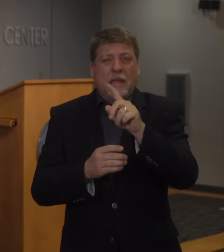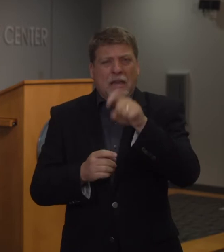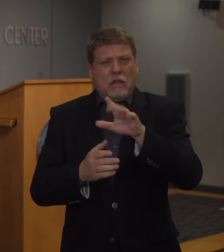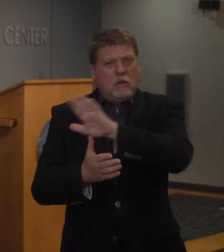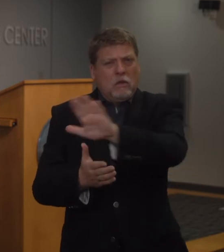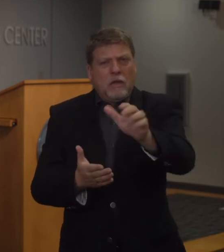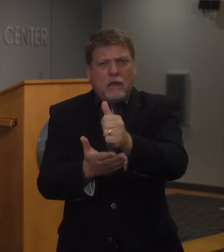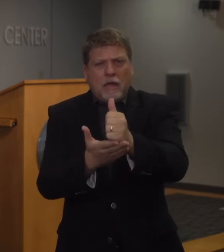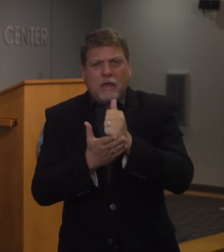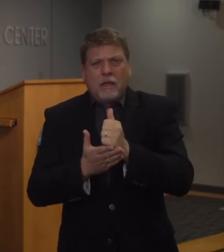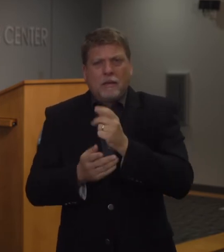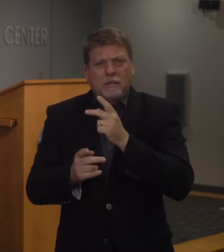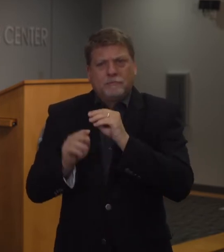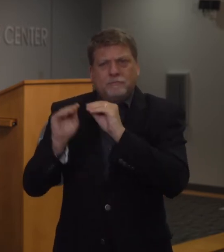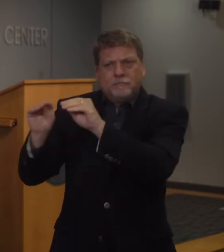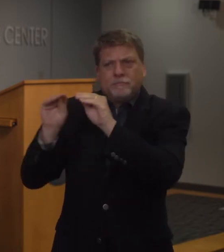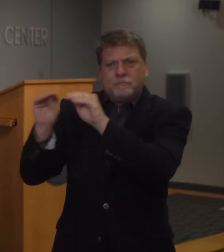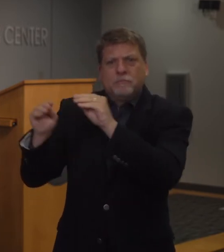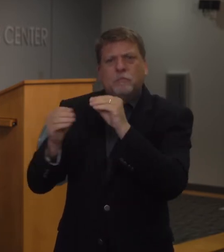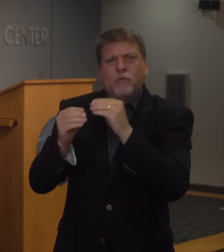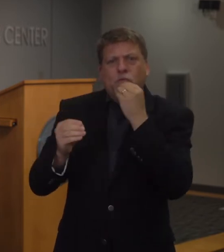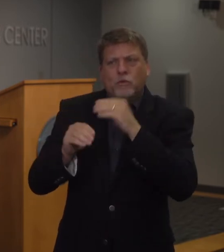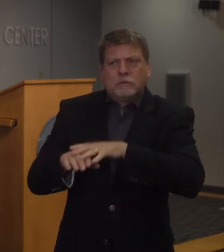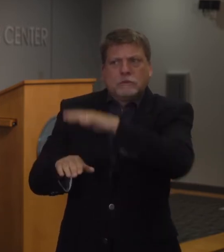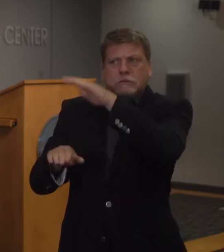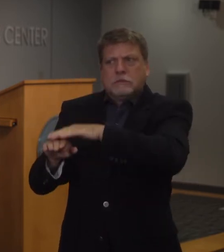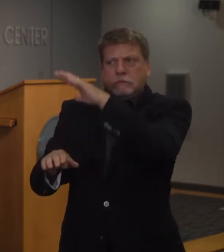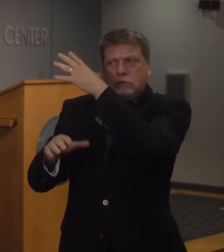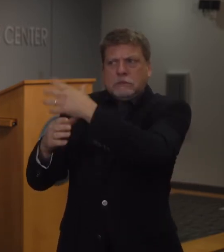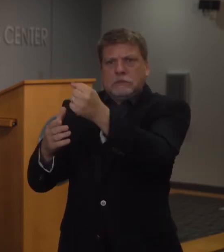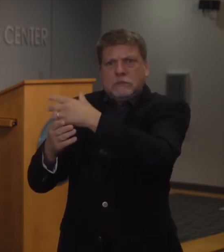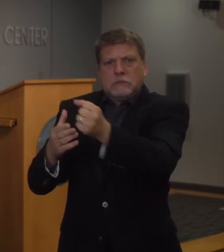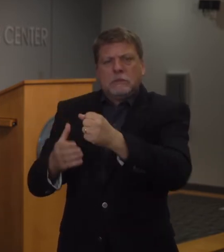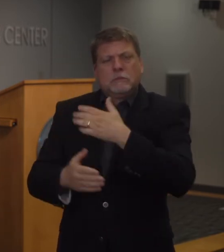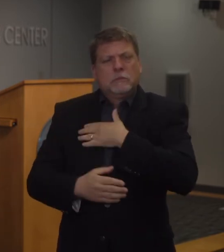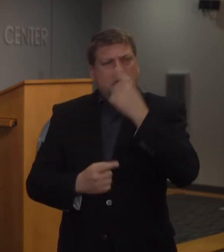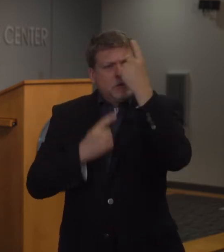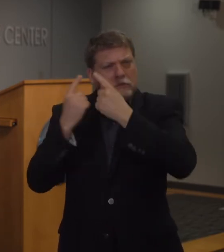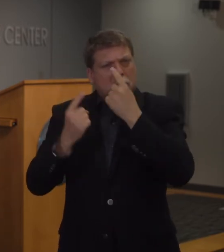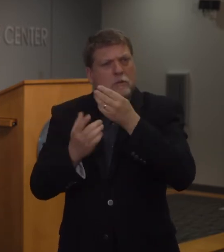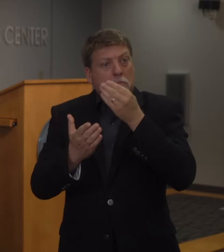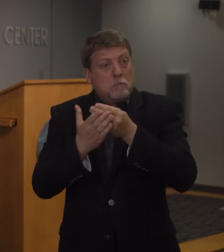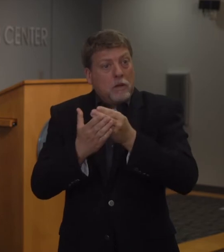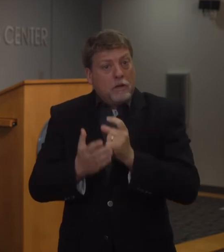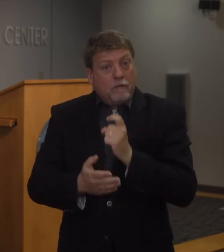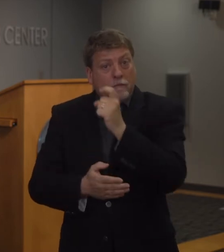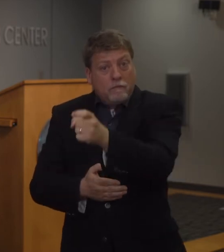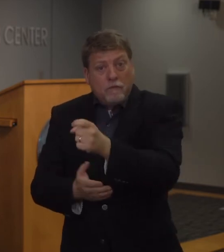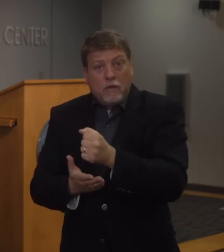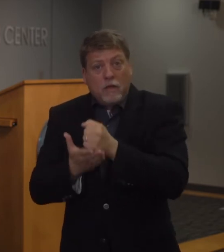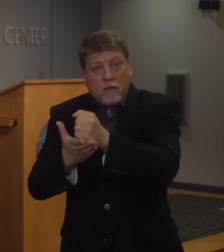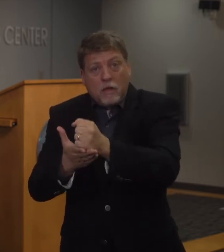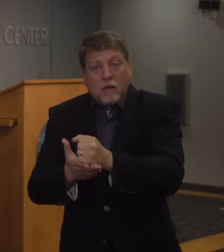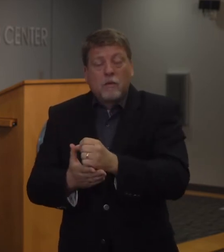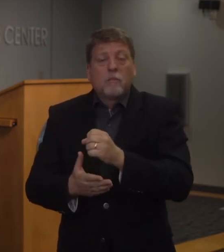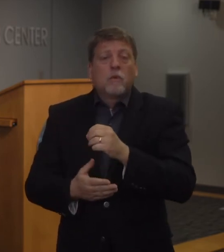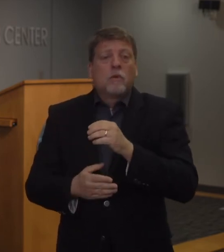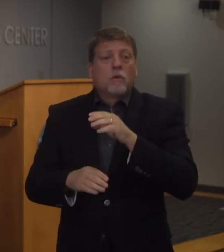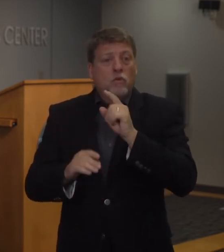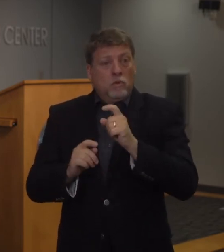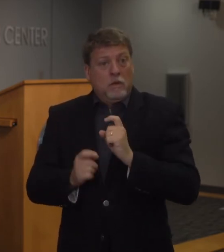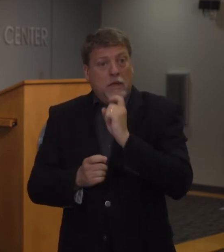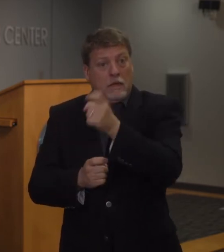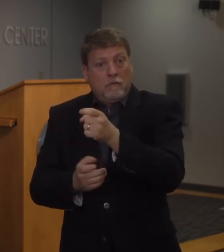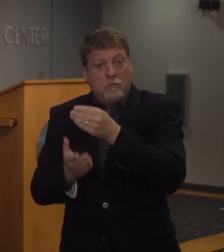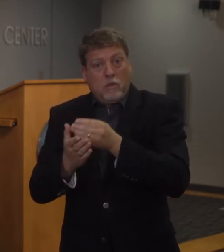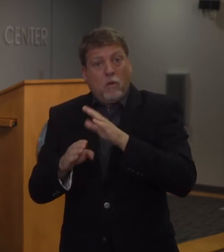help to keep their shelves stocked during this time of high demand. Please consider a financial contribution to your local food bank, which you